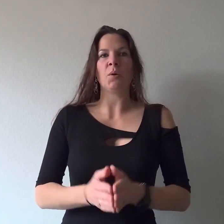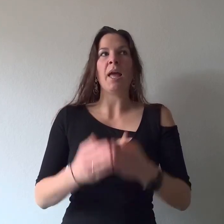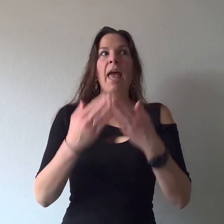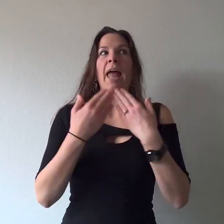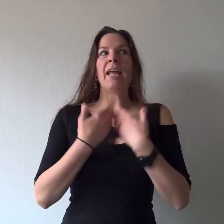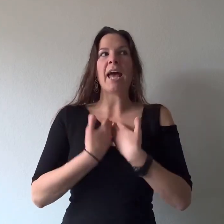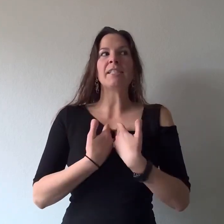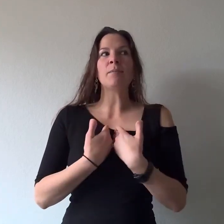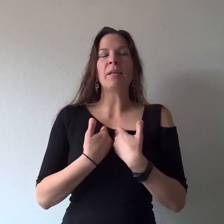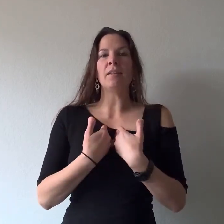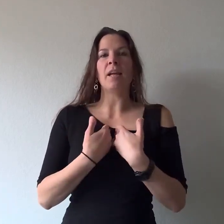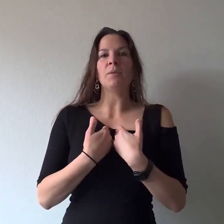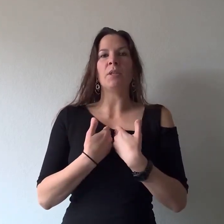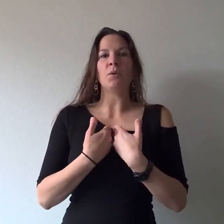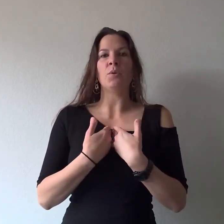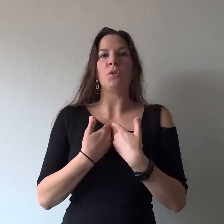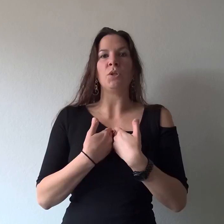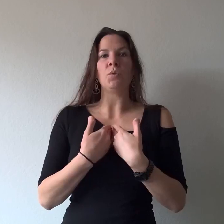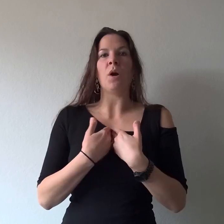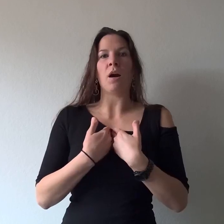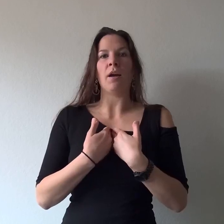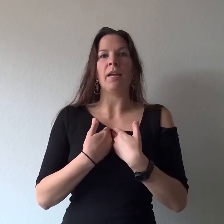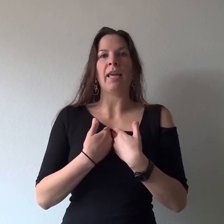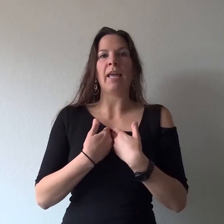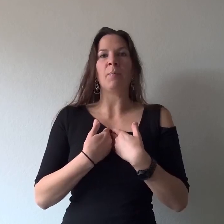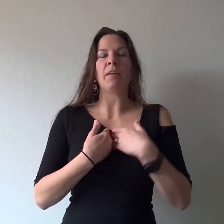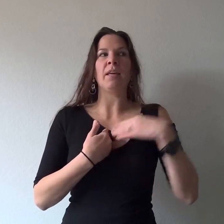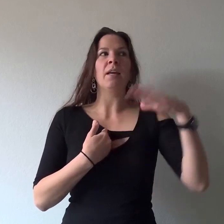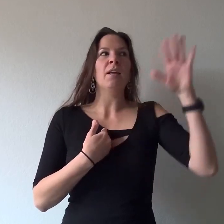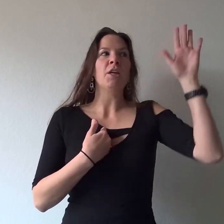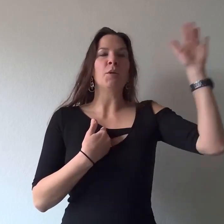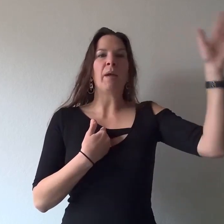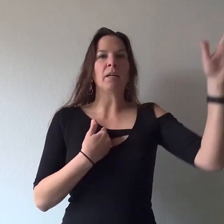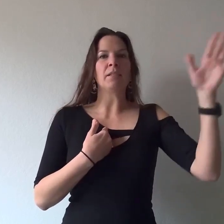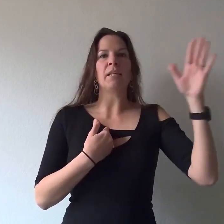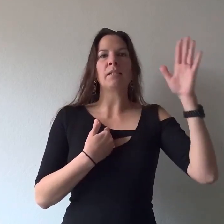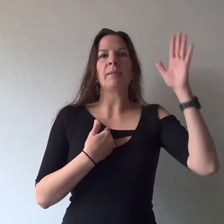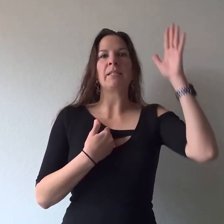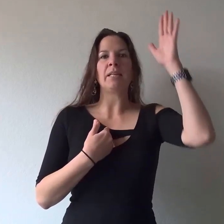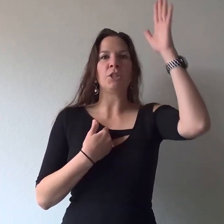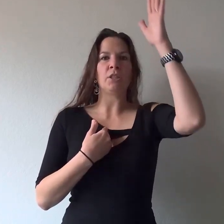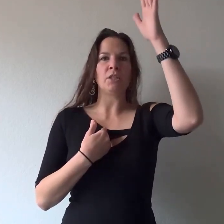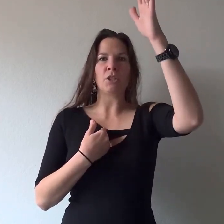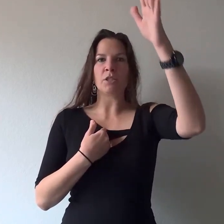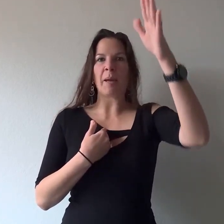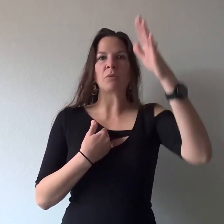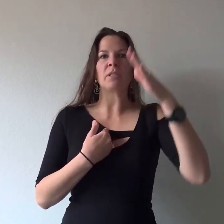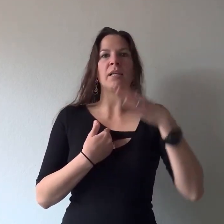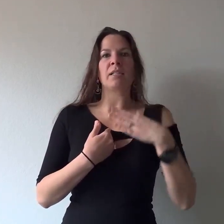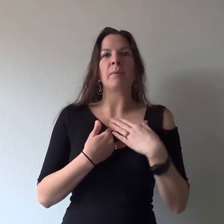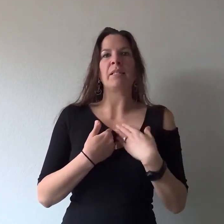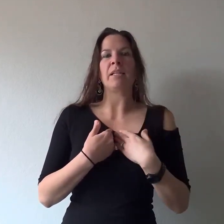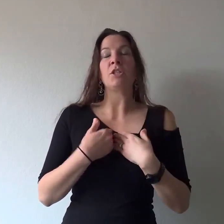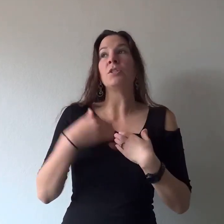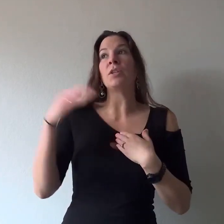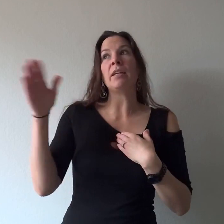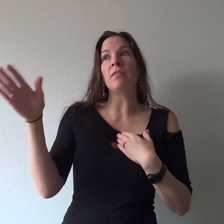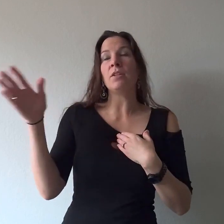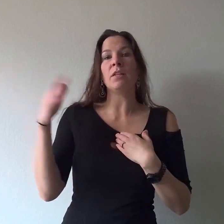and it has to be aligned with who you are it can't be your parents expectations your spouse's expectations or even your